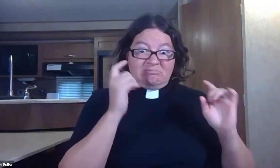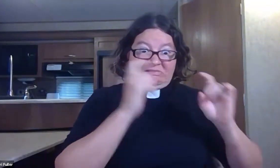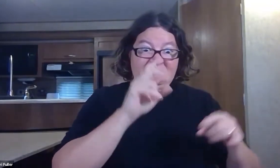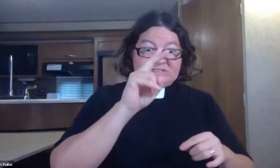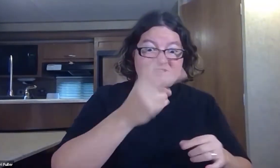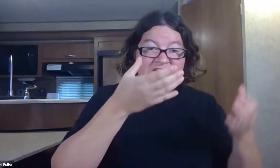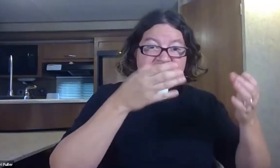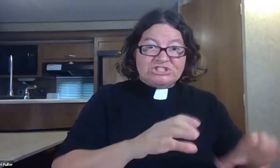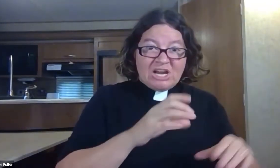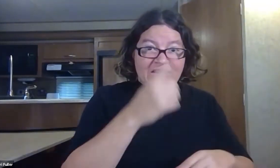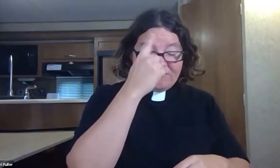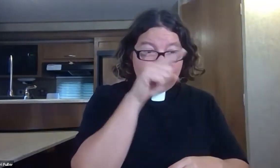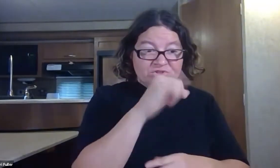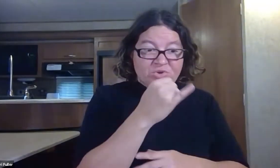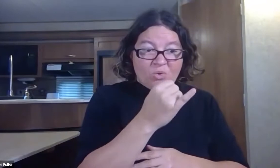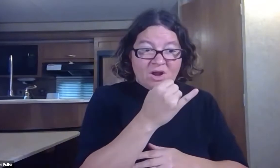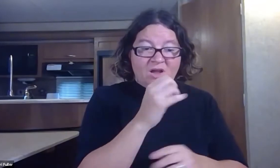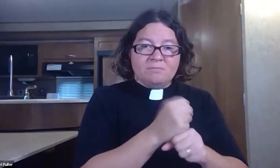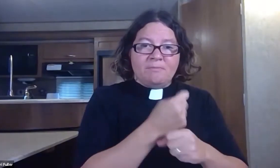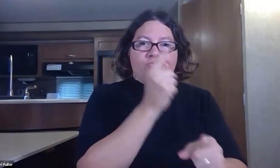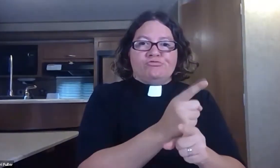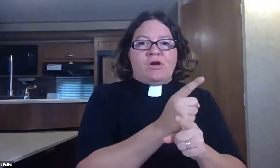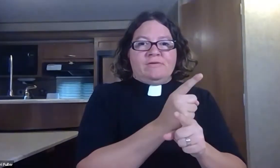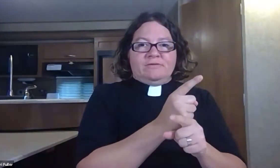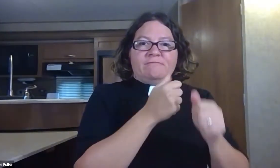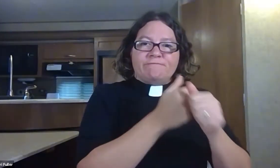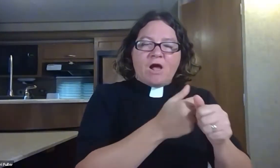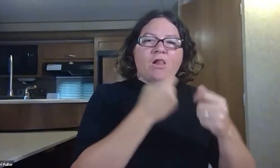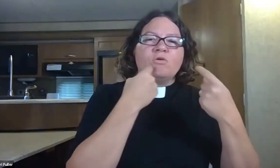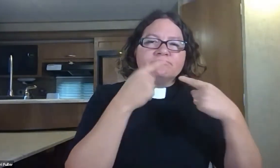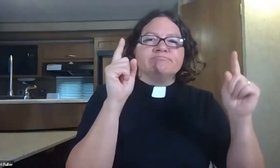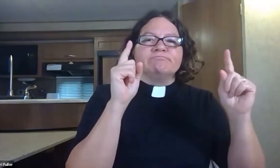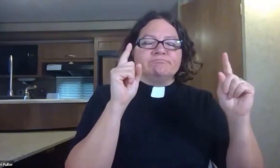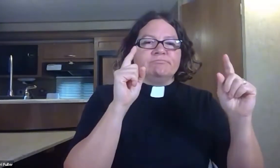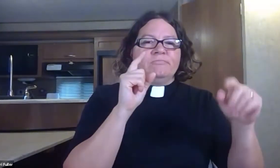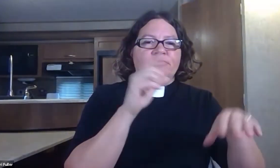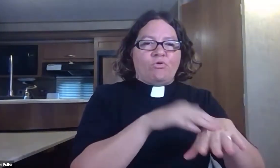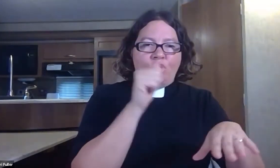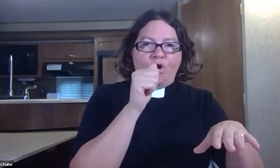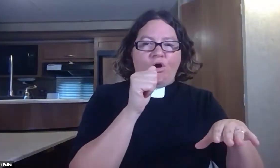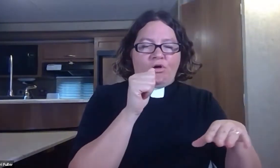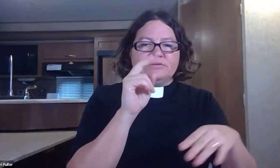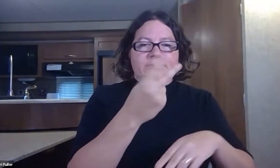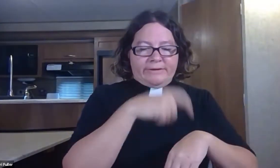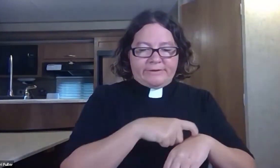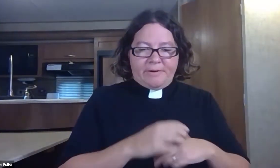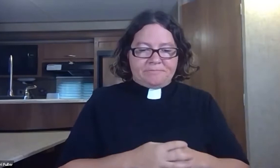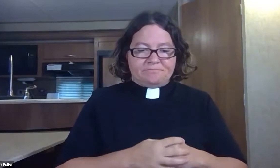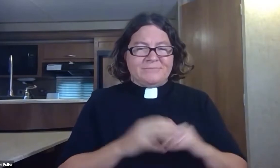we see God's loving presence does not give up. And Jonah's even given a second chance to follow the call and